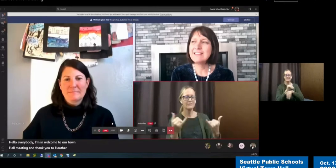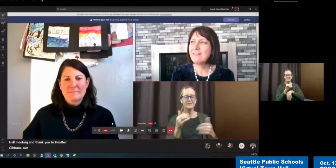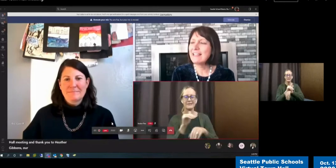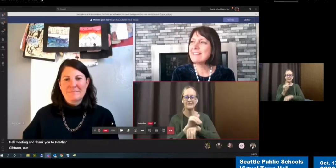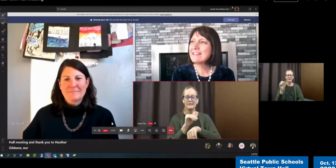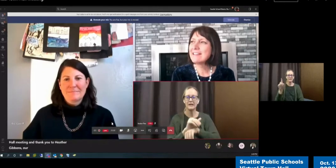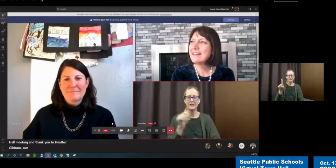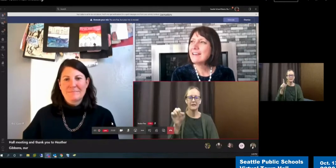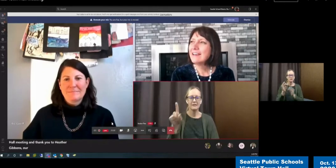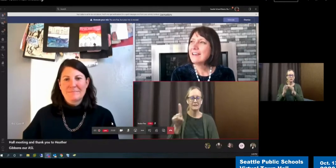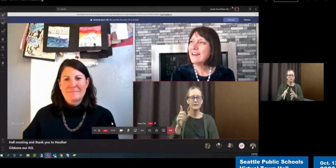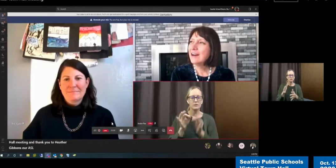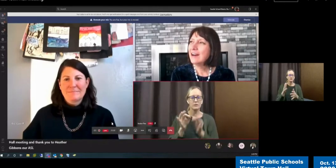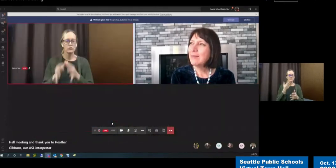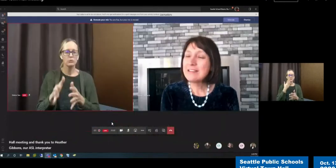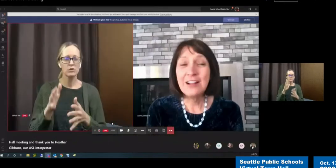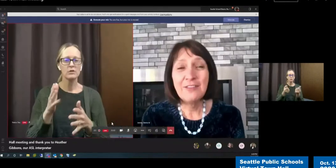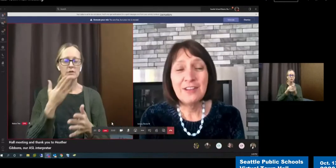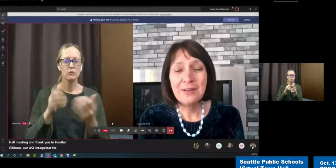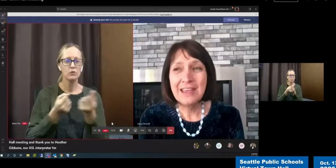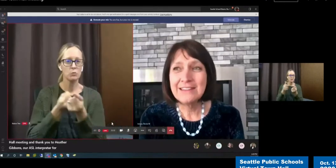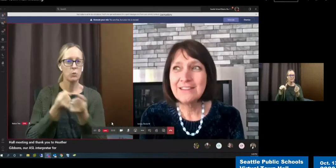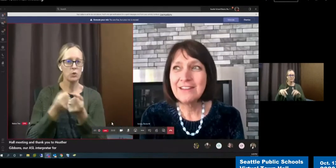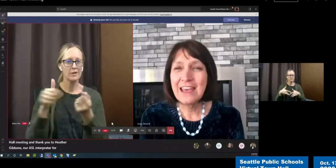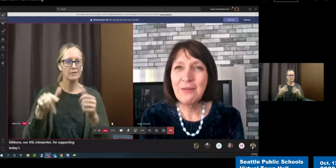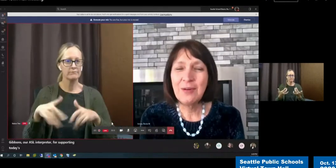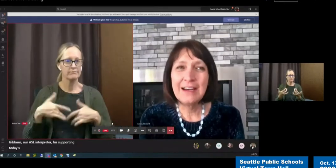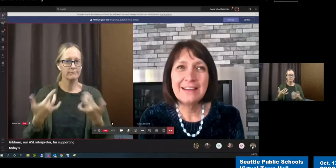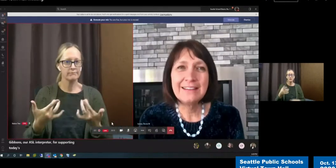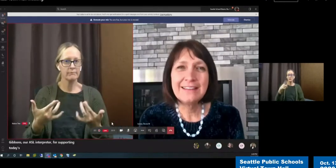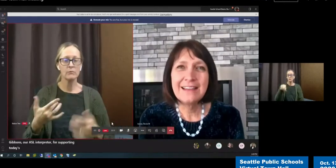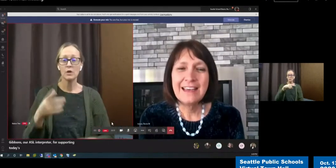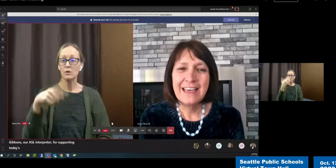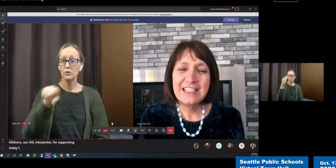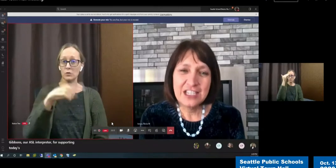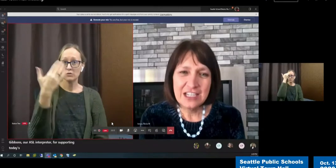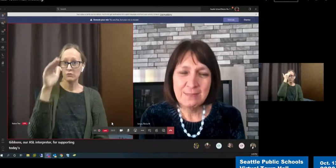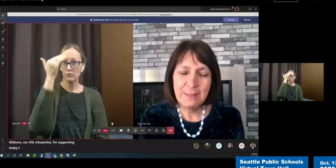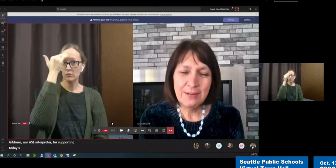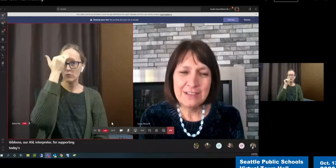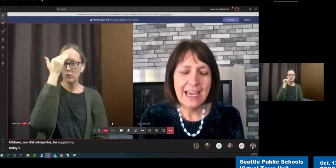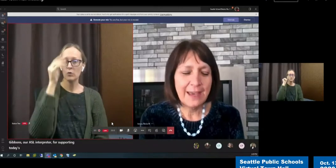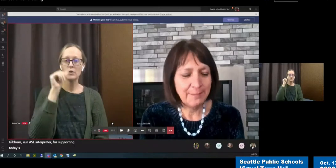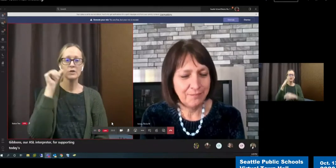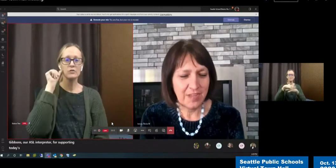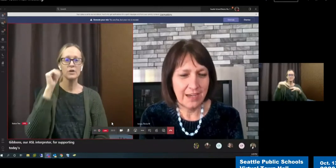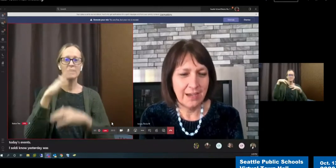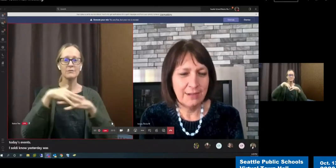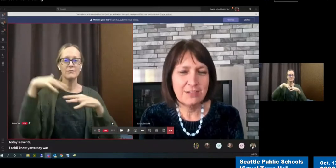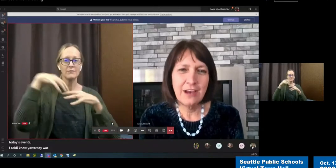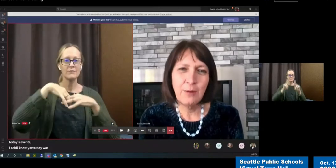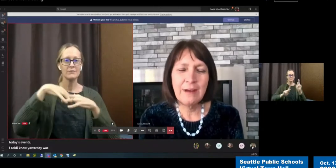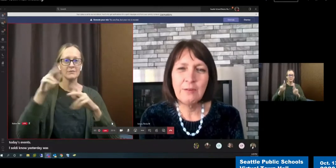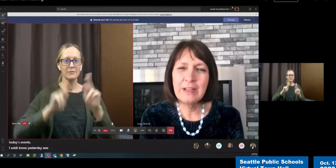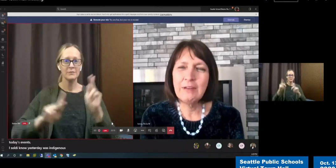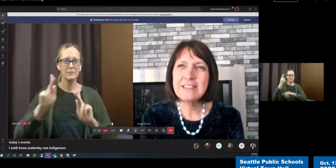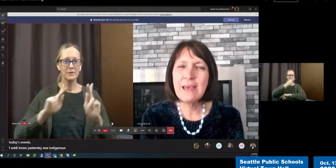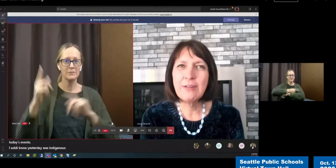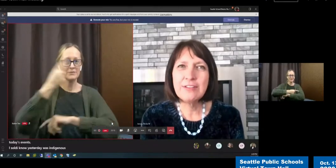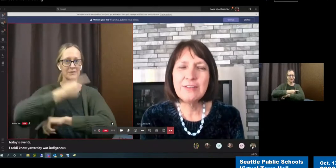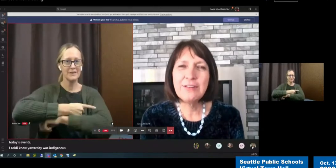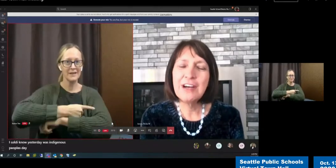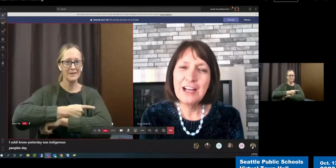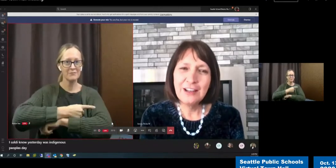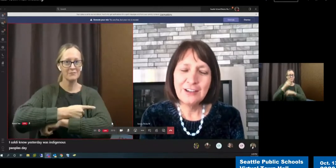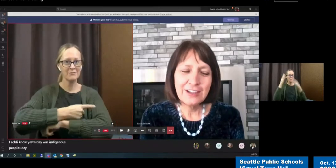today's events. As all of you know, yesterday was Indigenous Peoples Day, and so I hope everybody was able